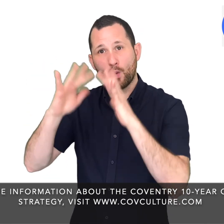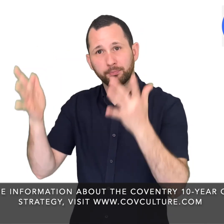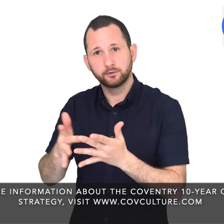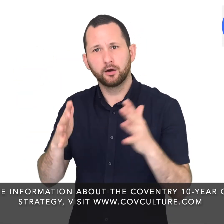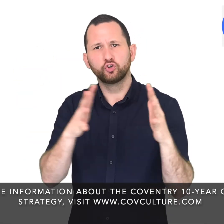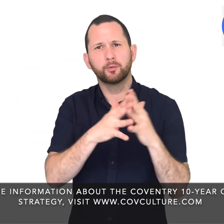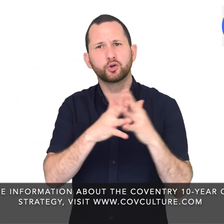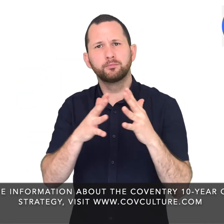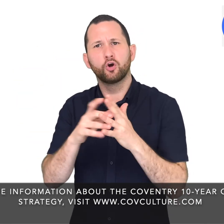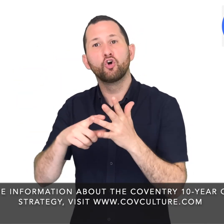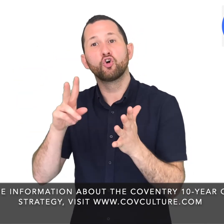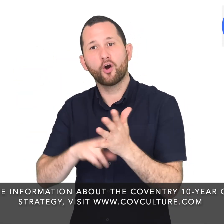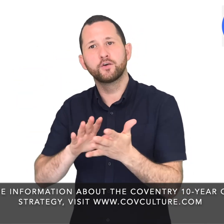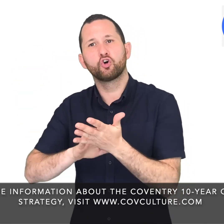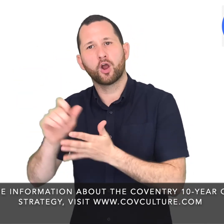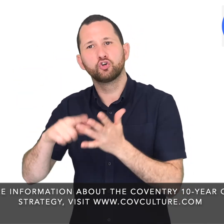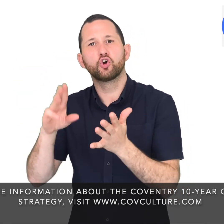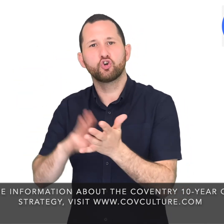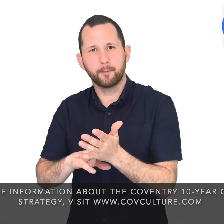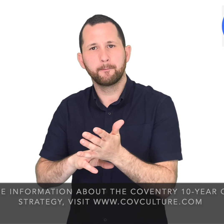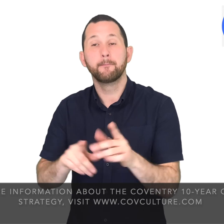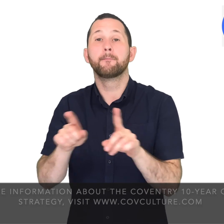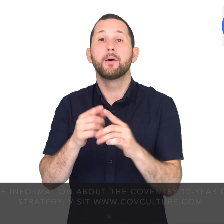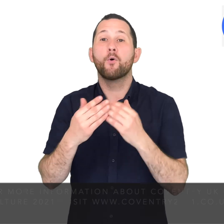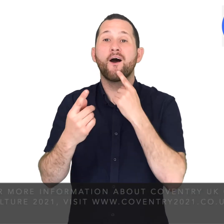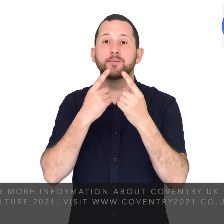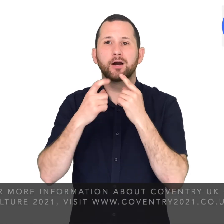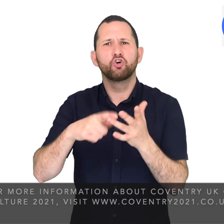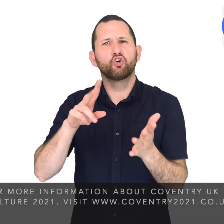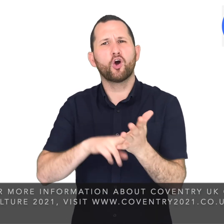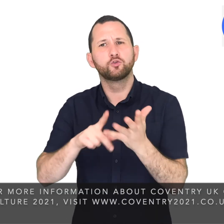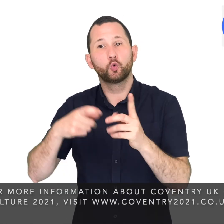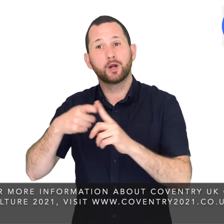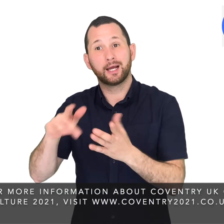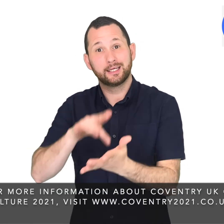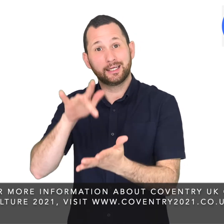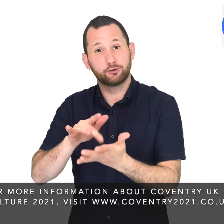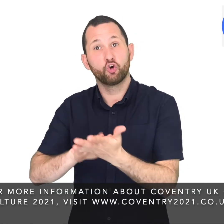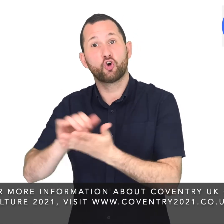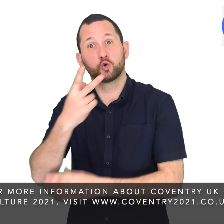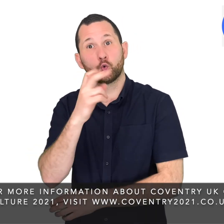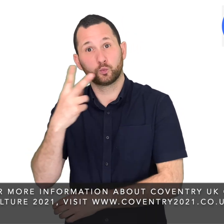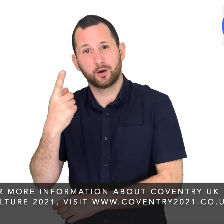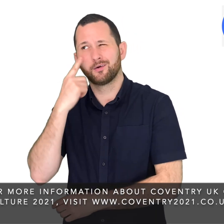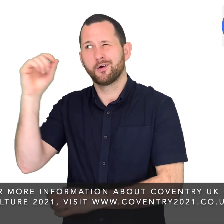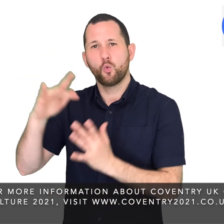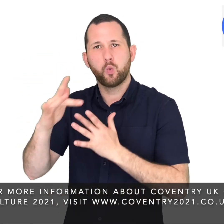www.covculture.com. And for more information about Coventry UK City of Culture